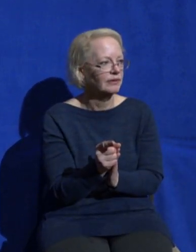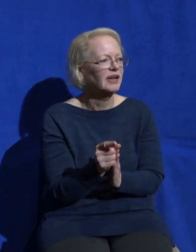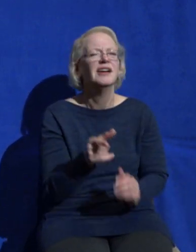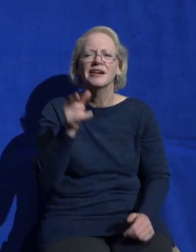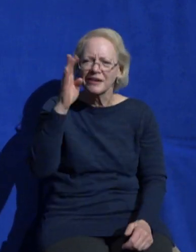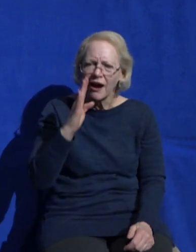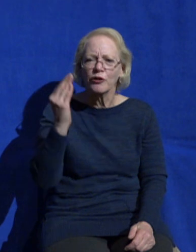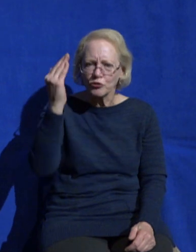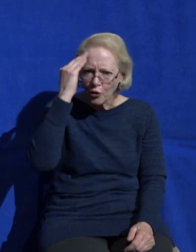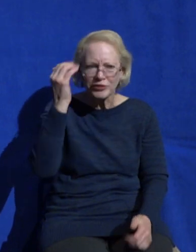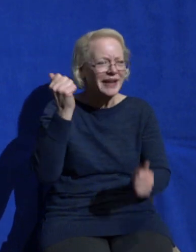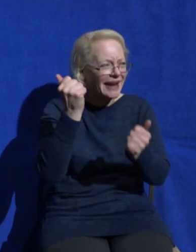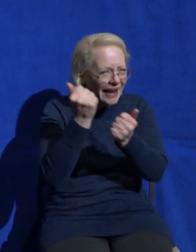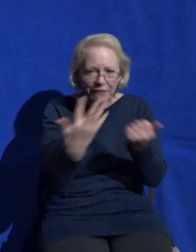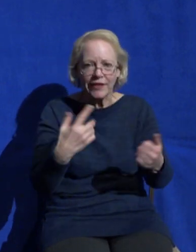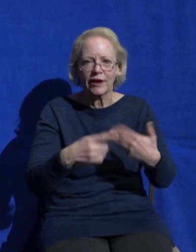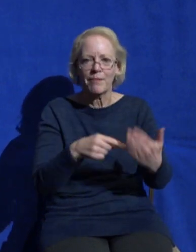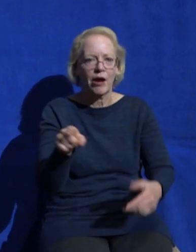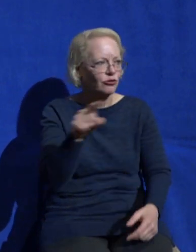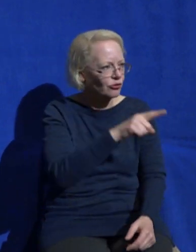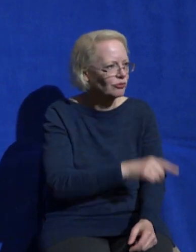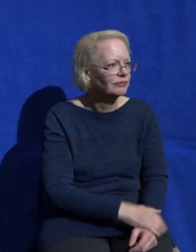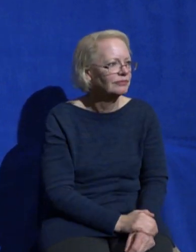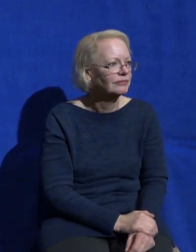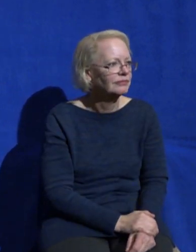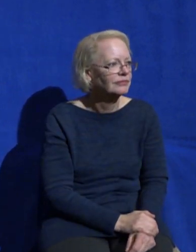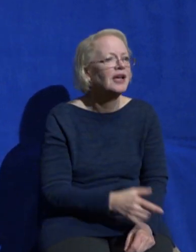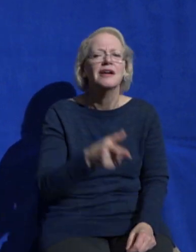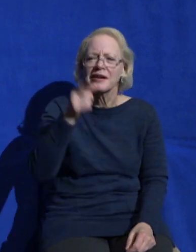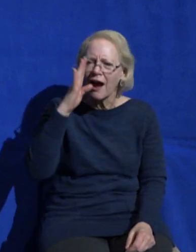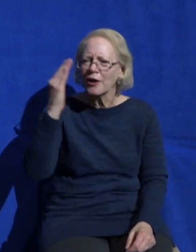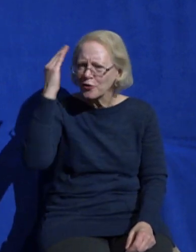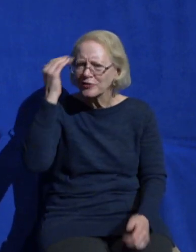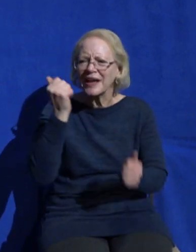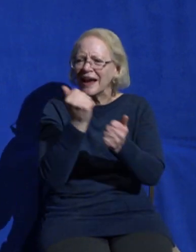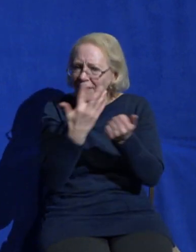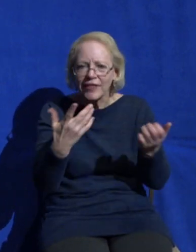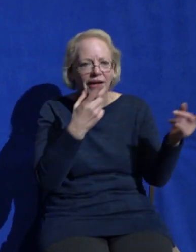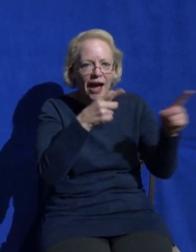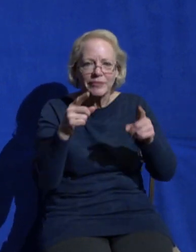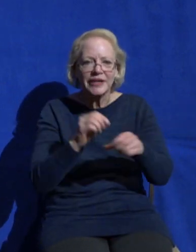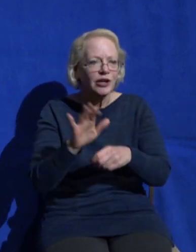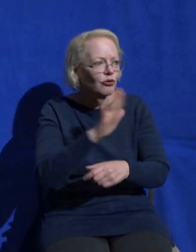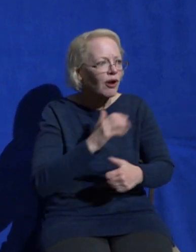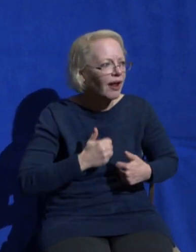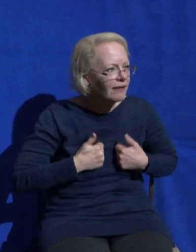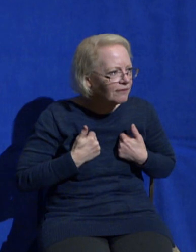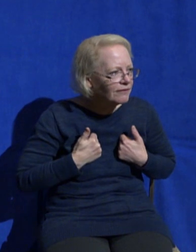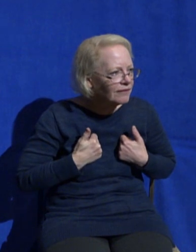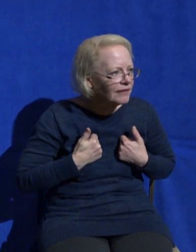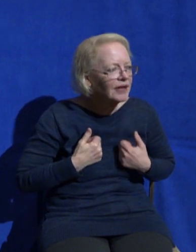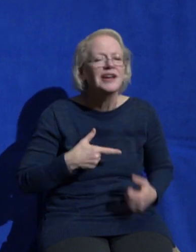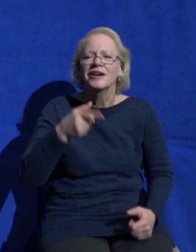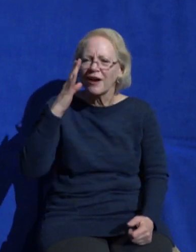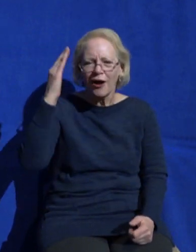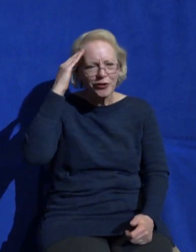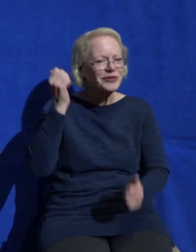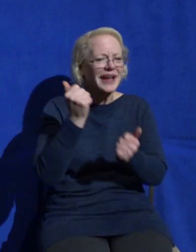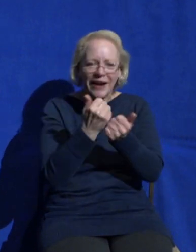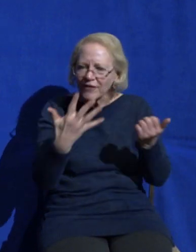heart he knows what's worrying you he knows what's tempting you he knows what's frustrating you he knows